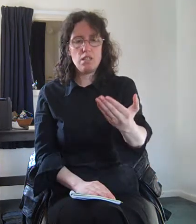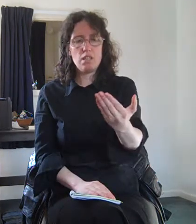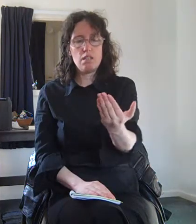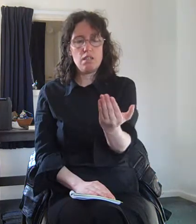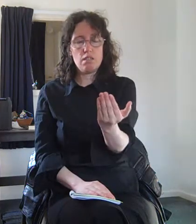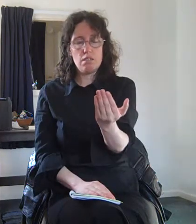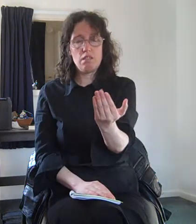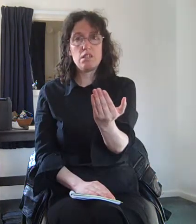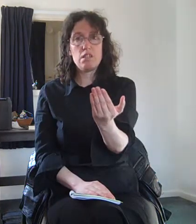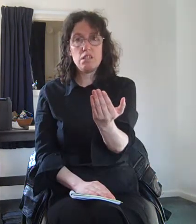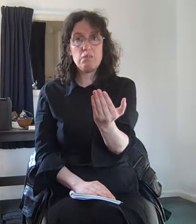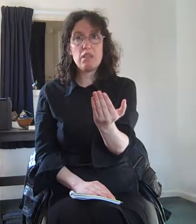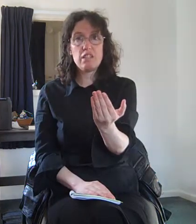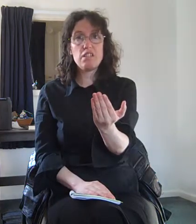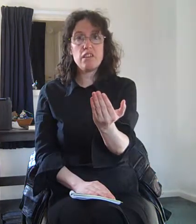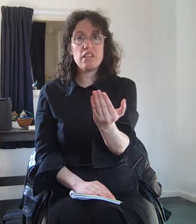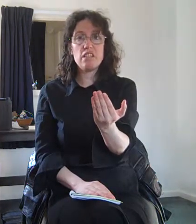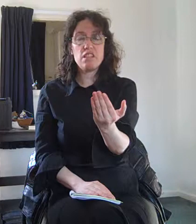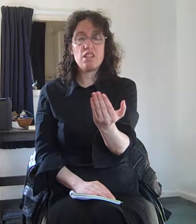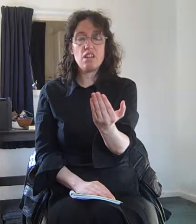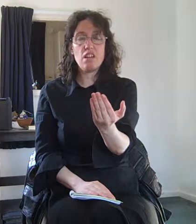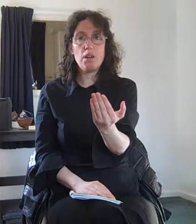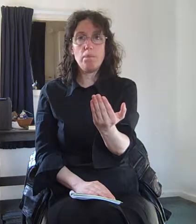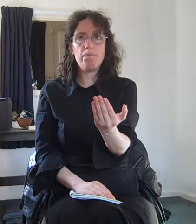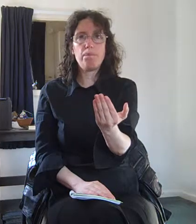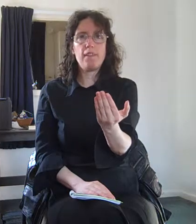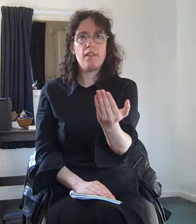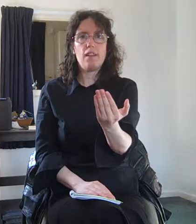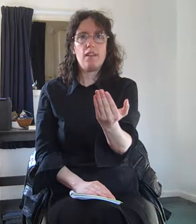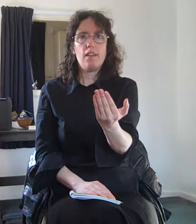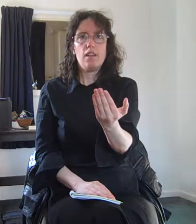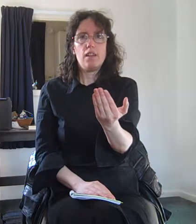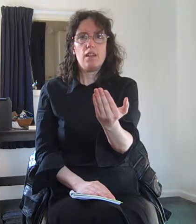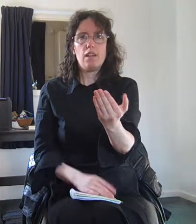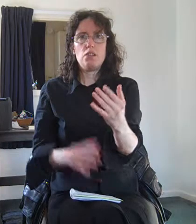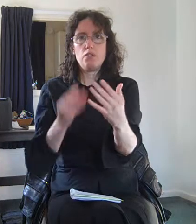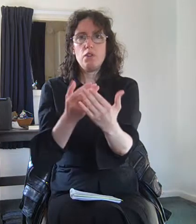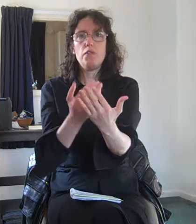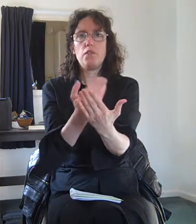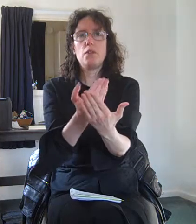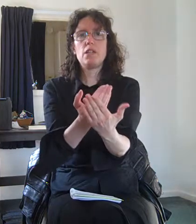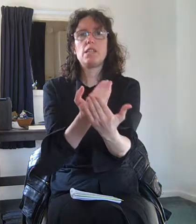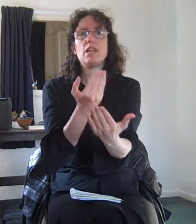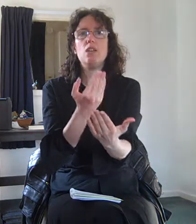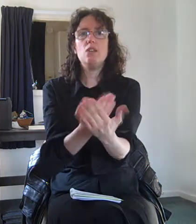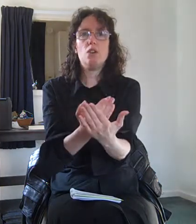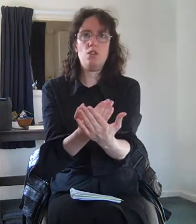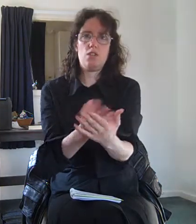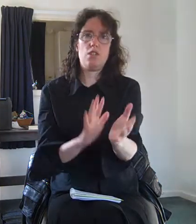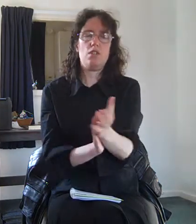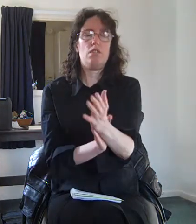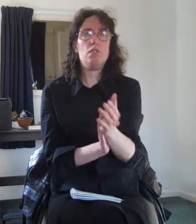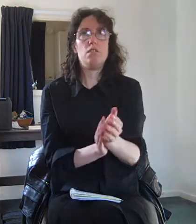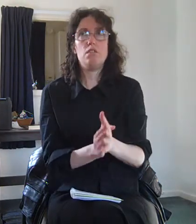constantly being strained and you're over focusing a lot on